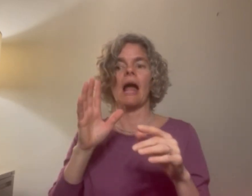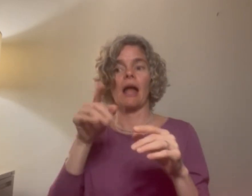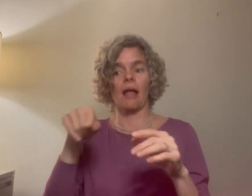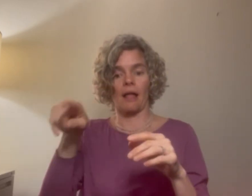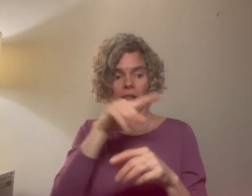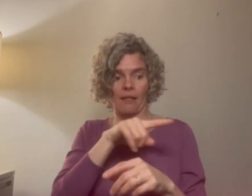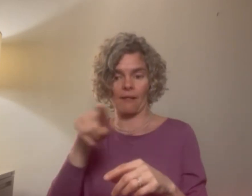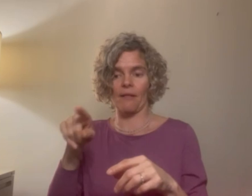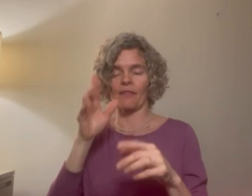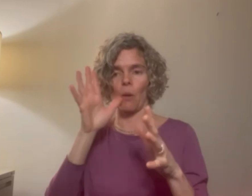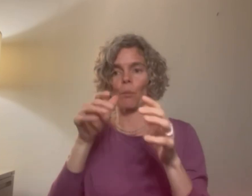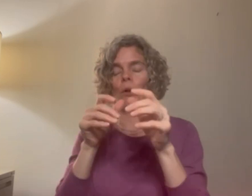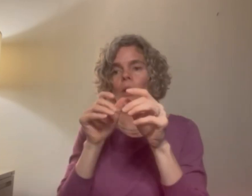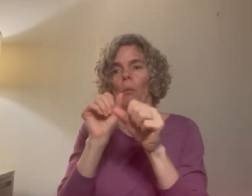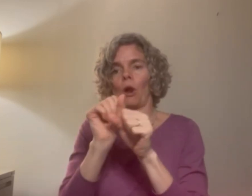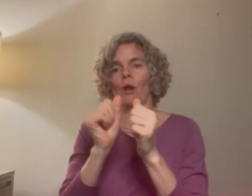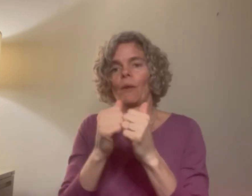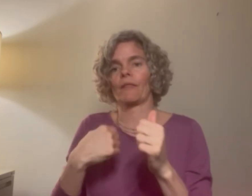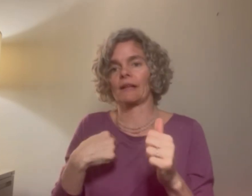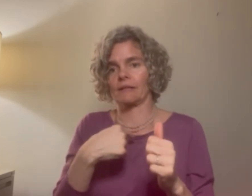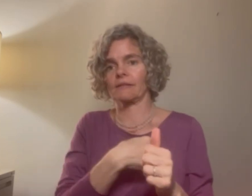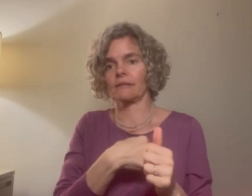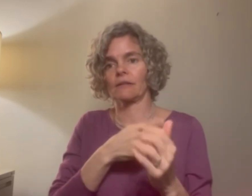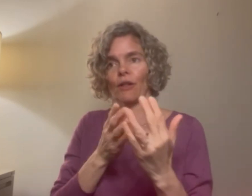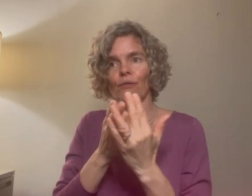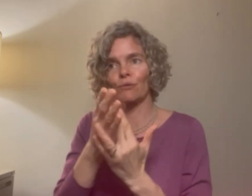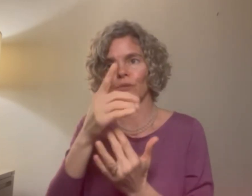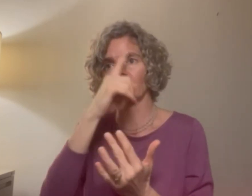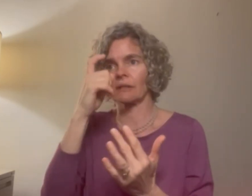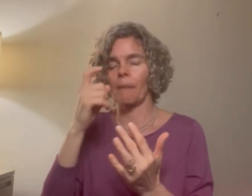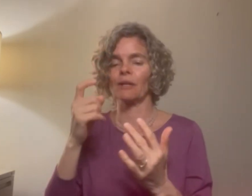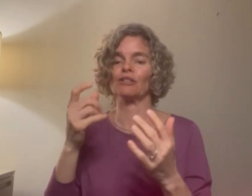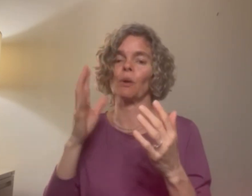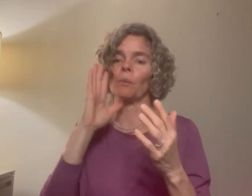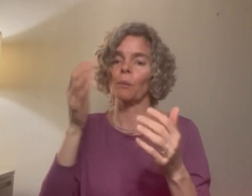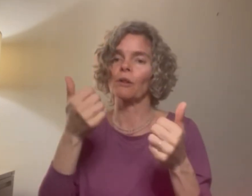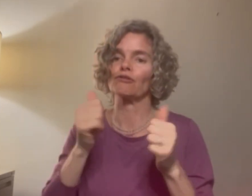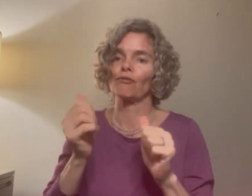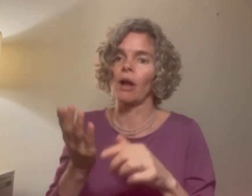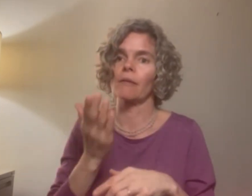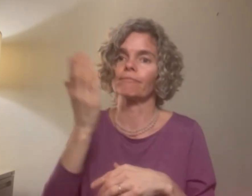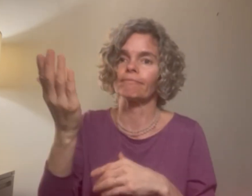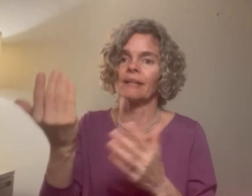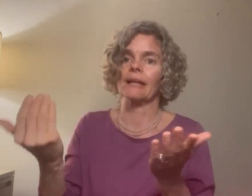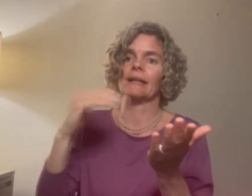I'm going home. I'm getting